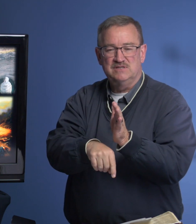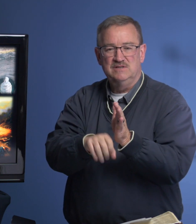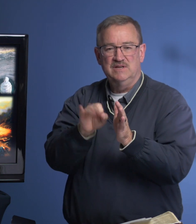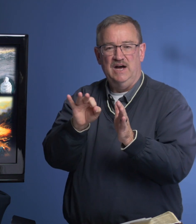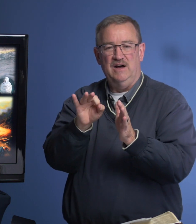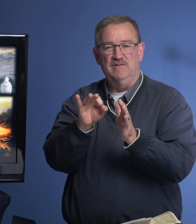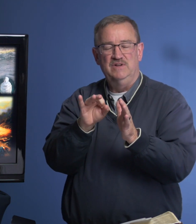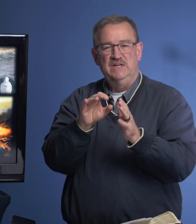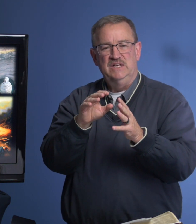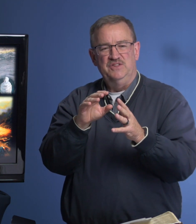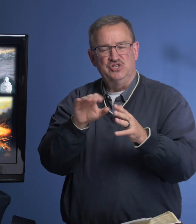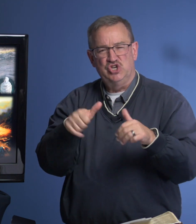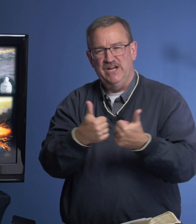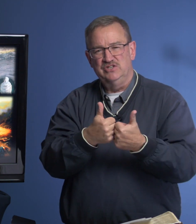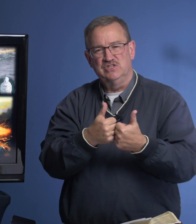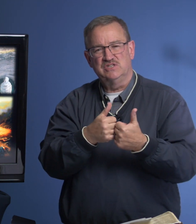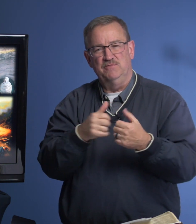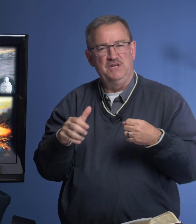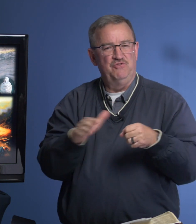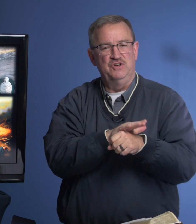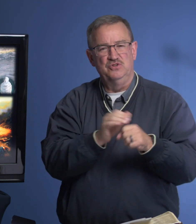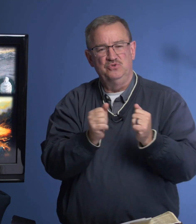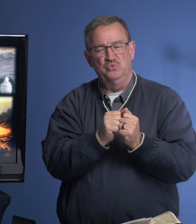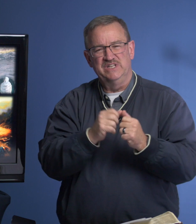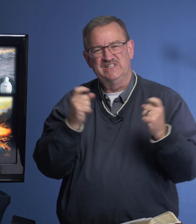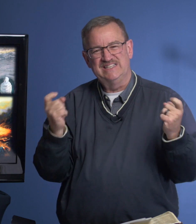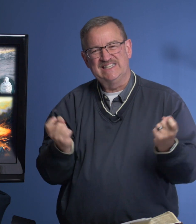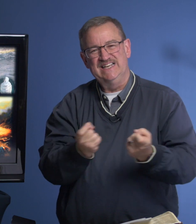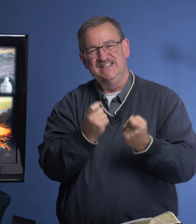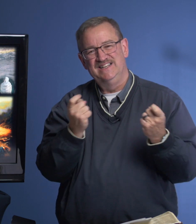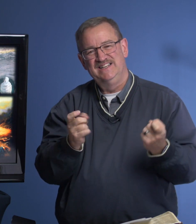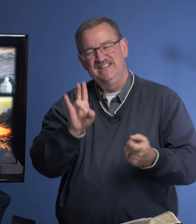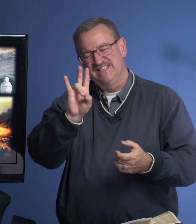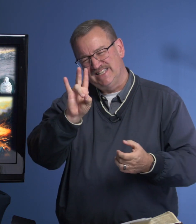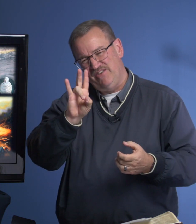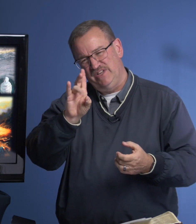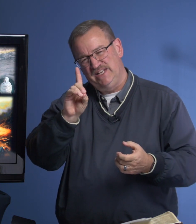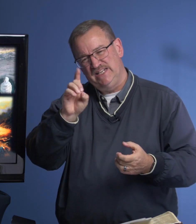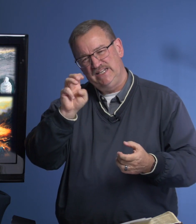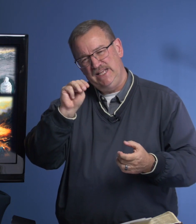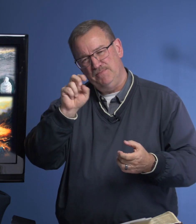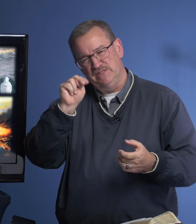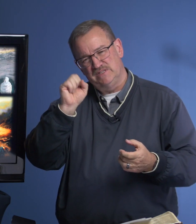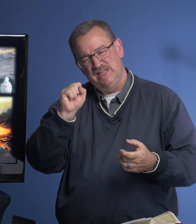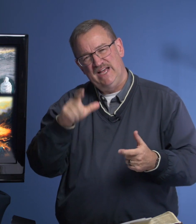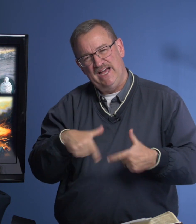of the challenges of being filled with sin. Seven demons had